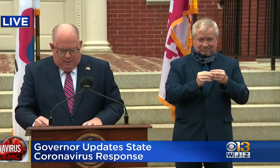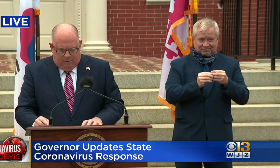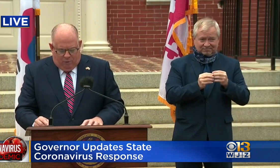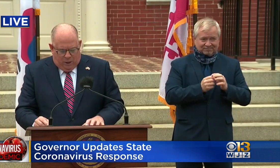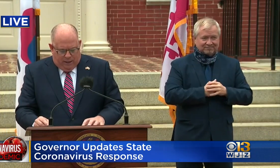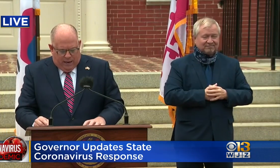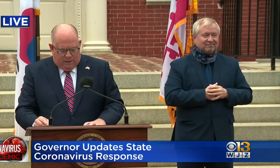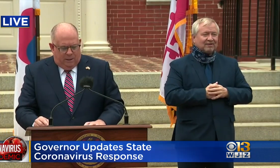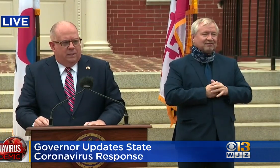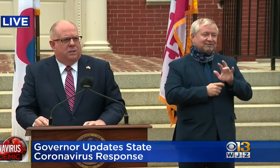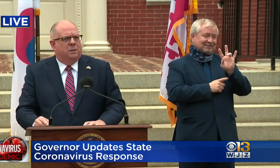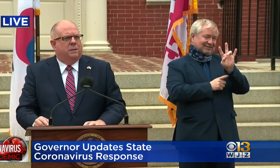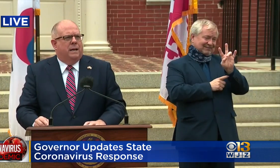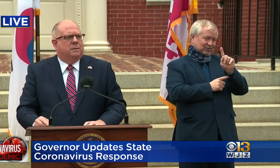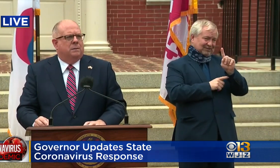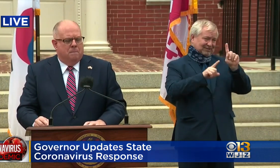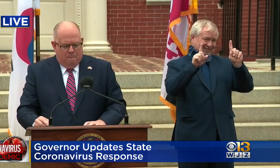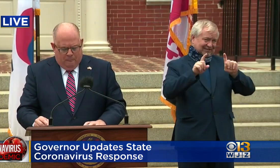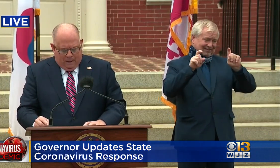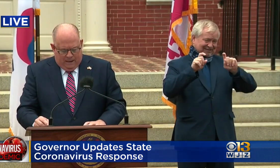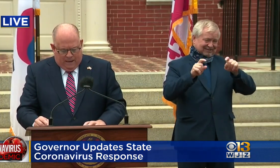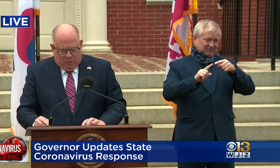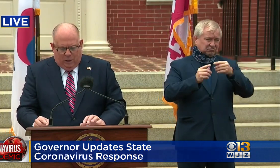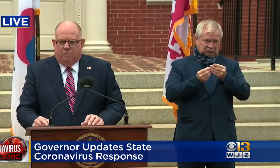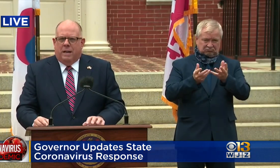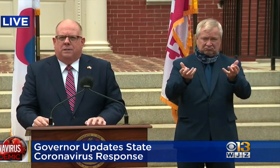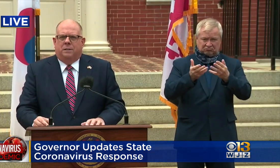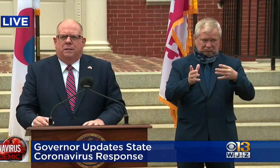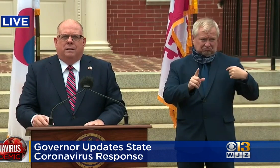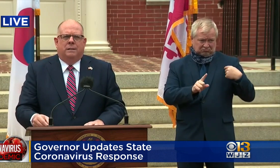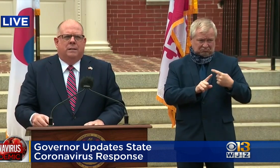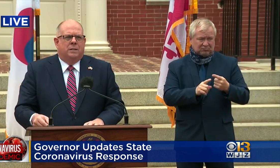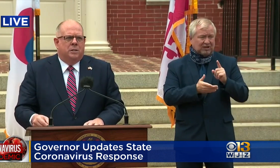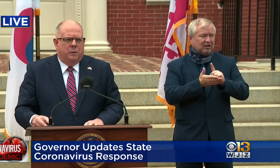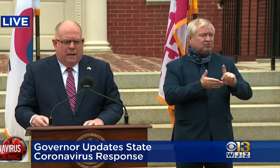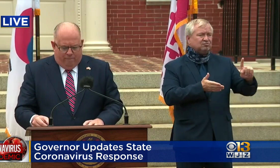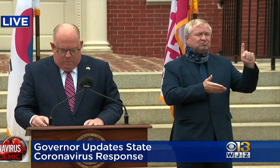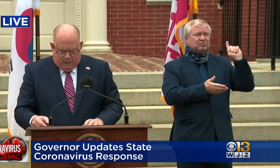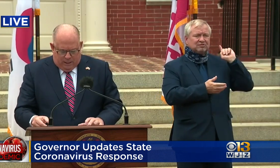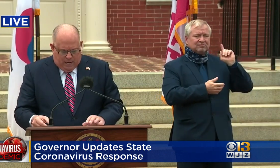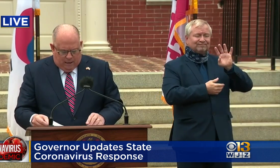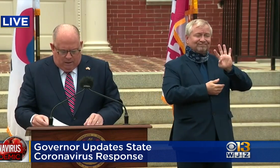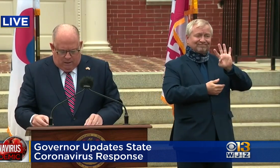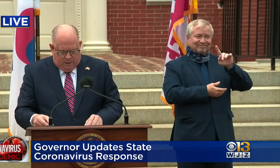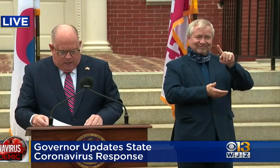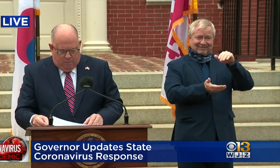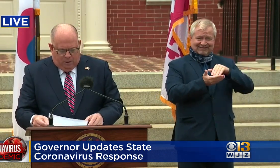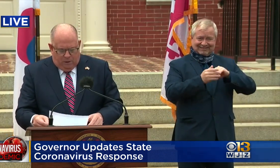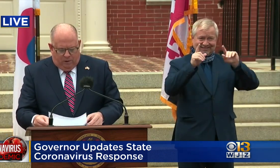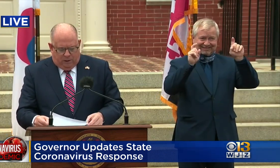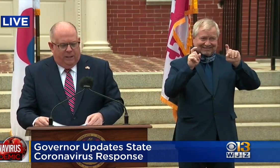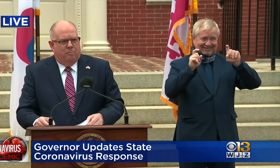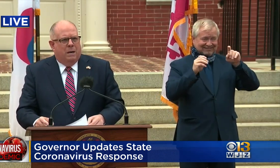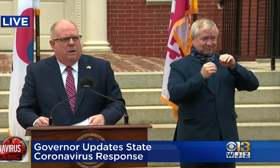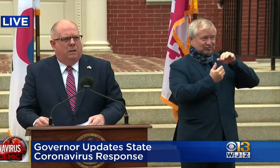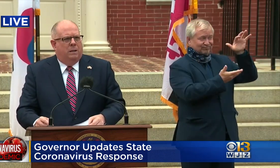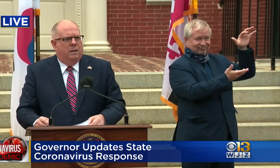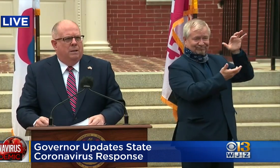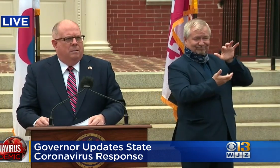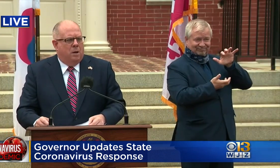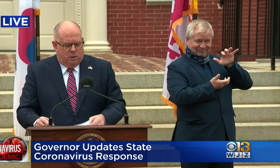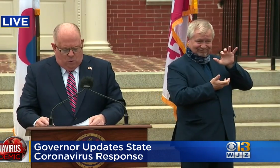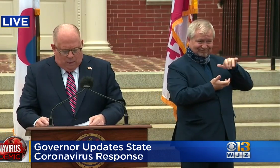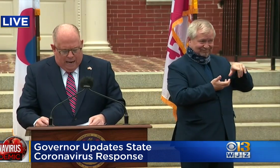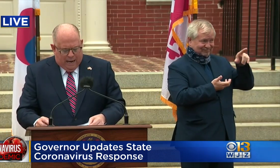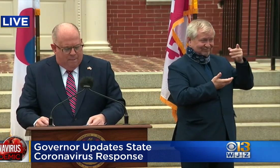40,000 additional tests and we invested $2.5 million to help the University of Maryland